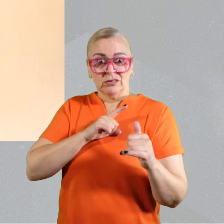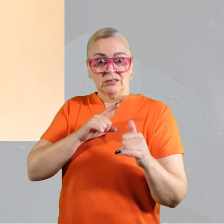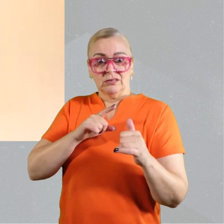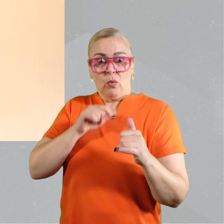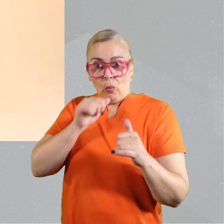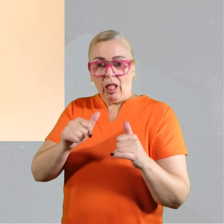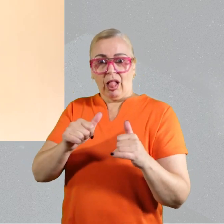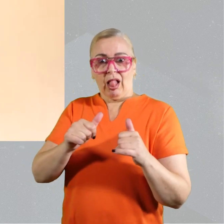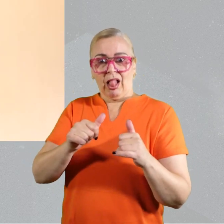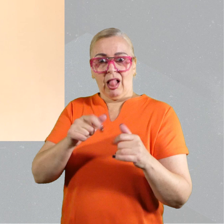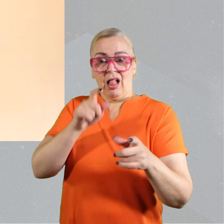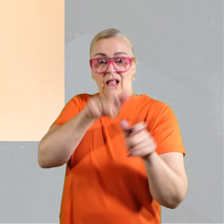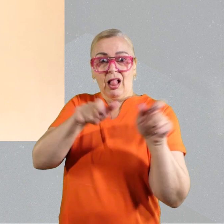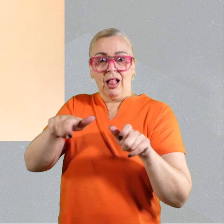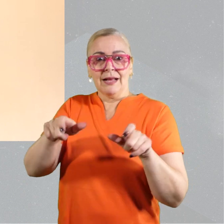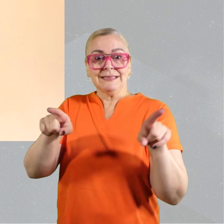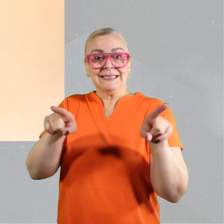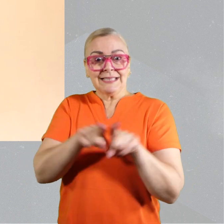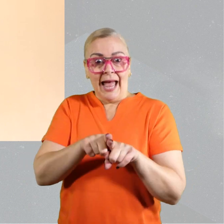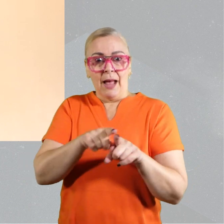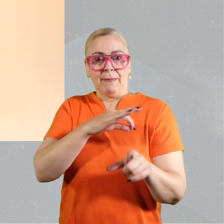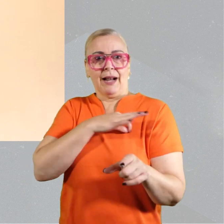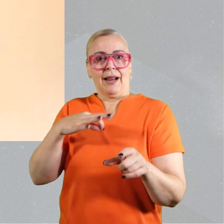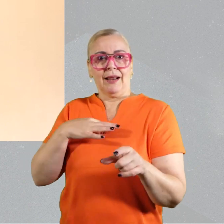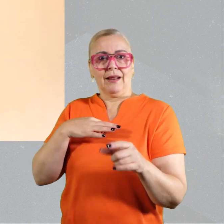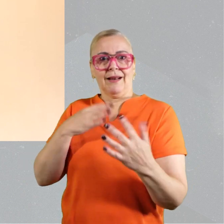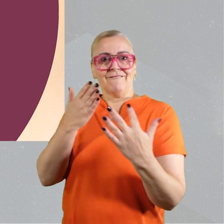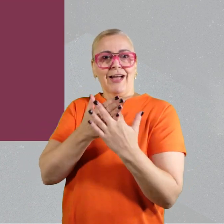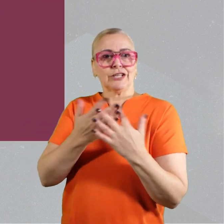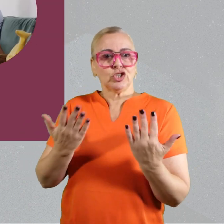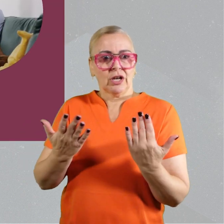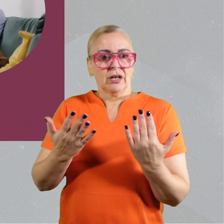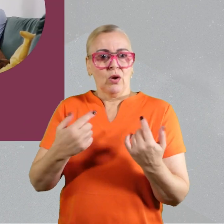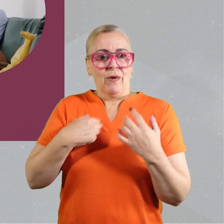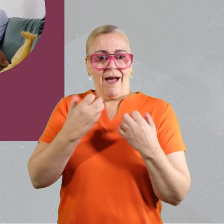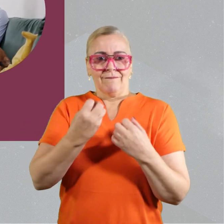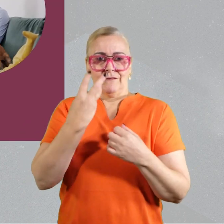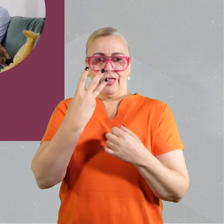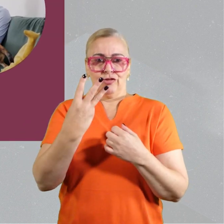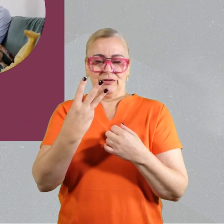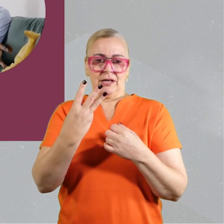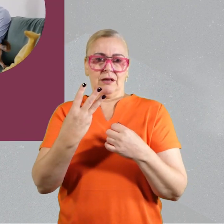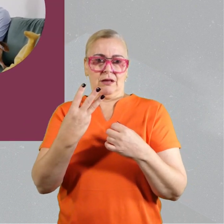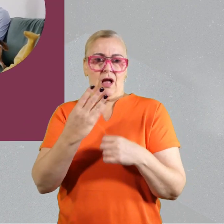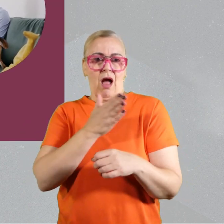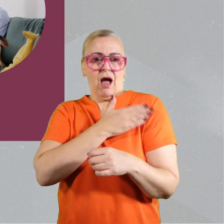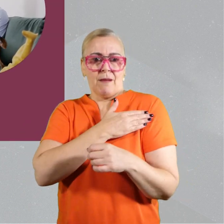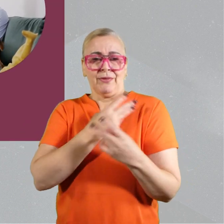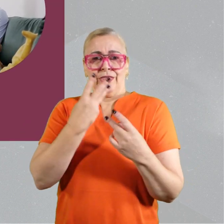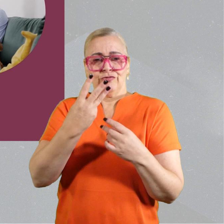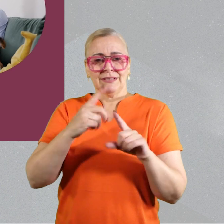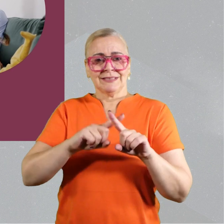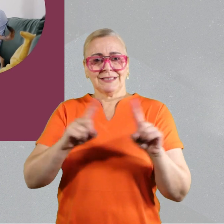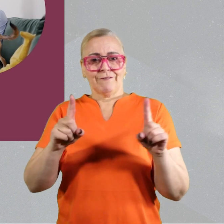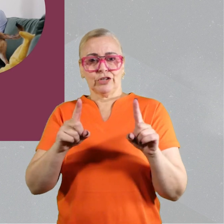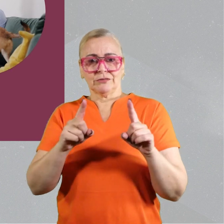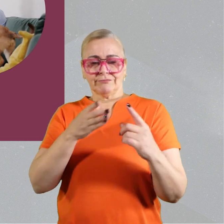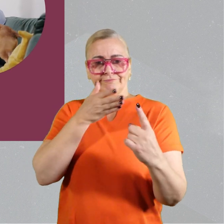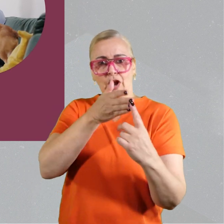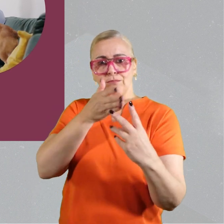because all participants will get the same clinical intervention. But we have three arms with three different operational approaches, so with